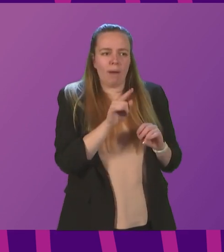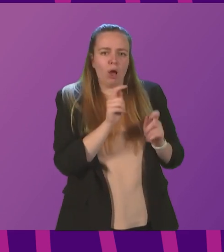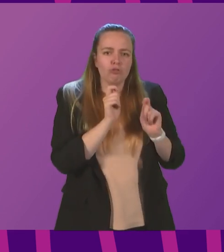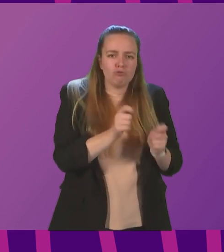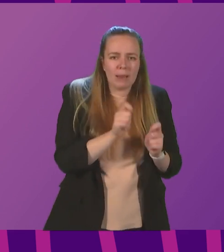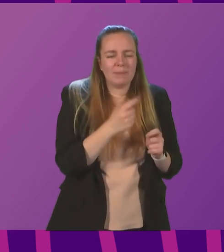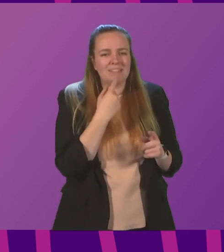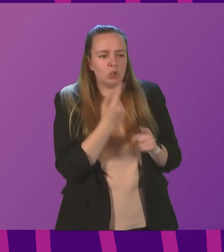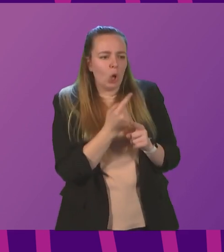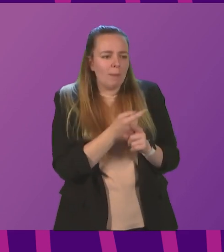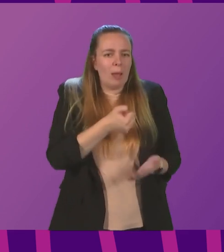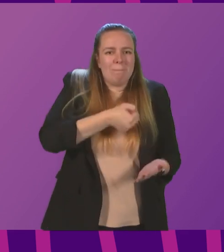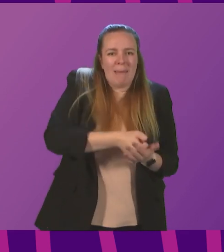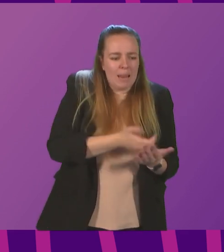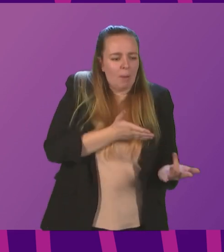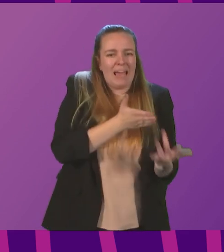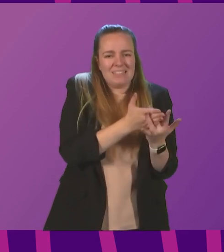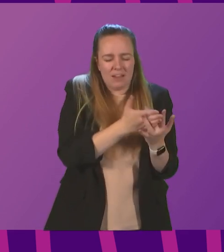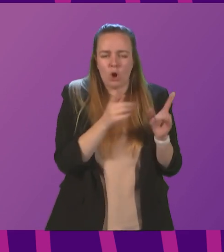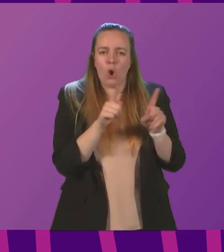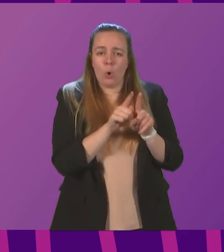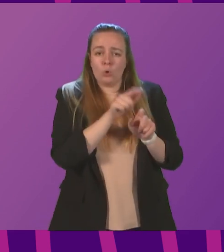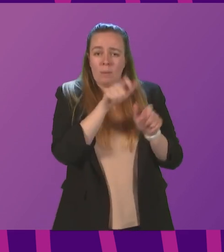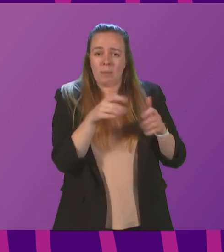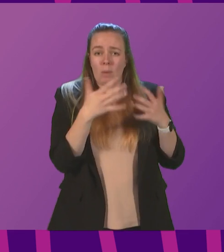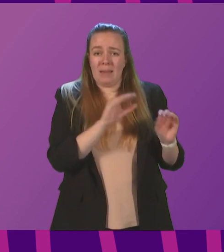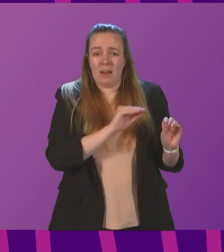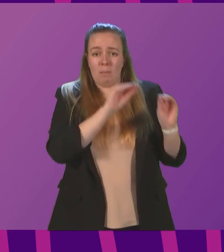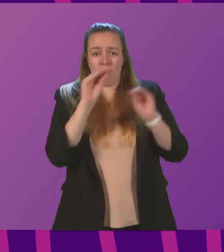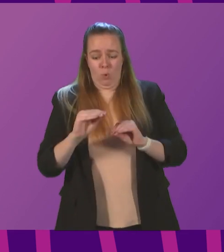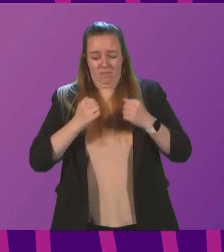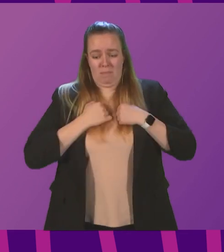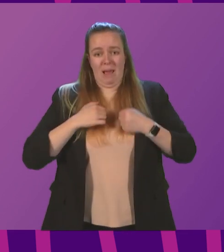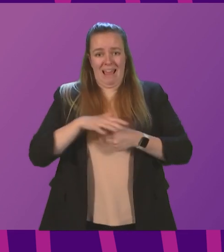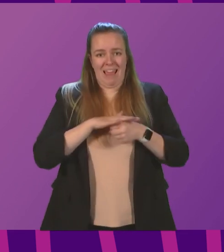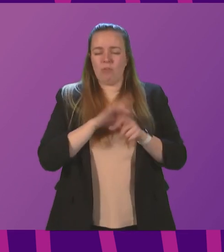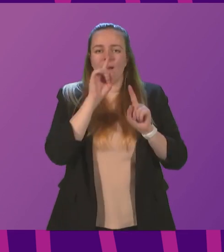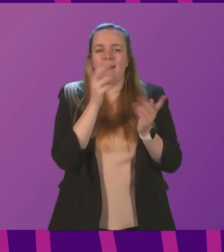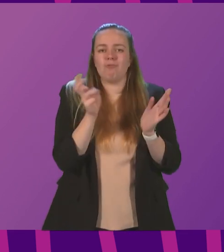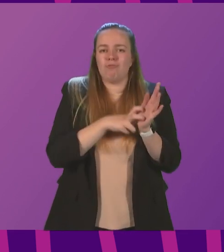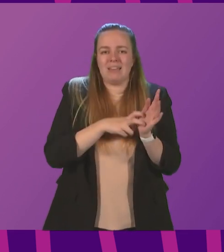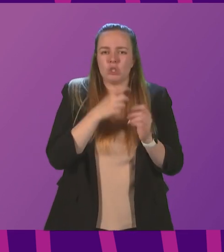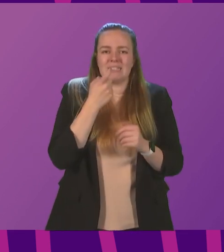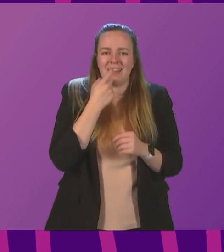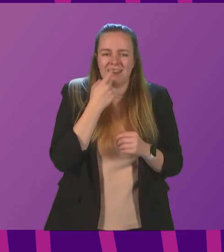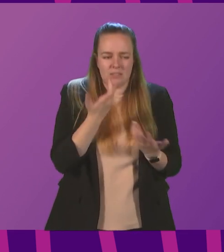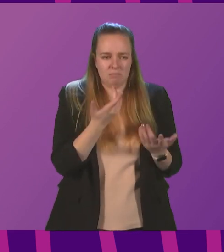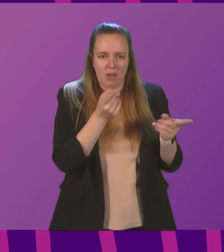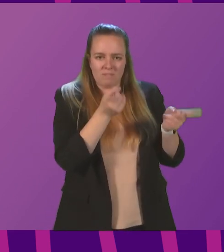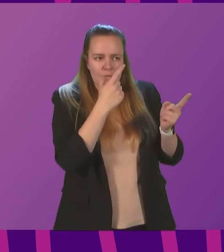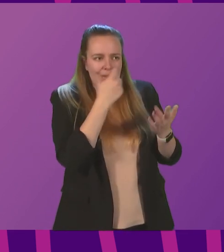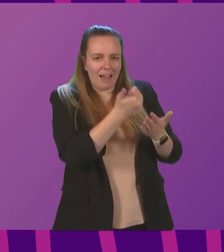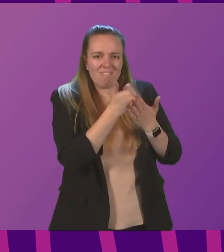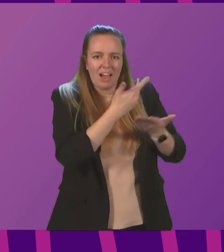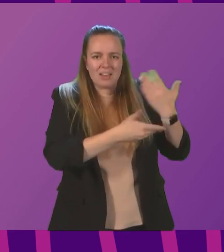around minimum interventions. There have also been issues with people moving to Carrick Cumnick and Dinn Valley and not being able to register with the dentist. Can the First Minister